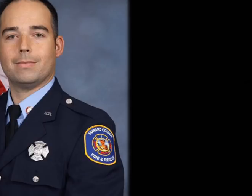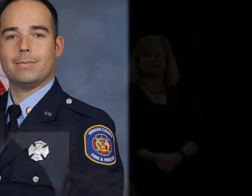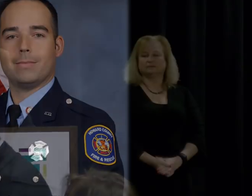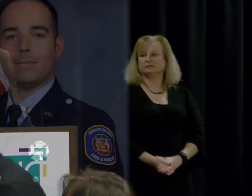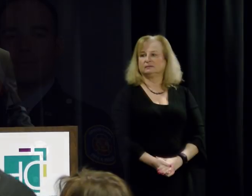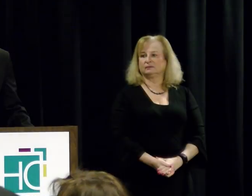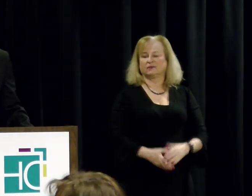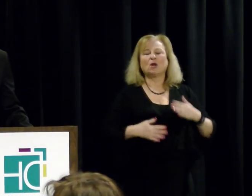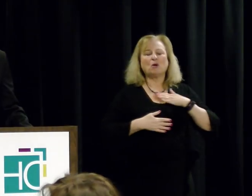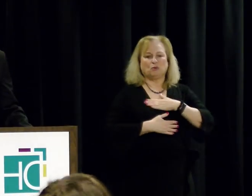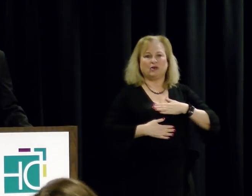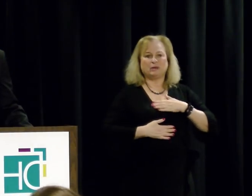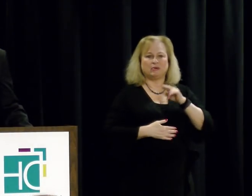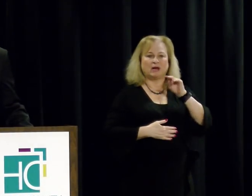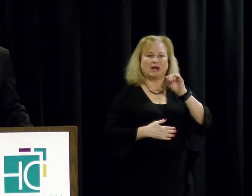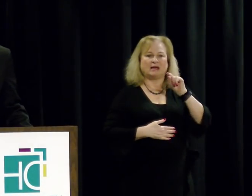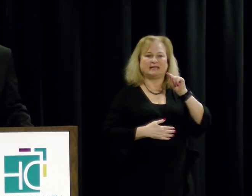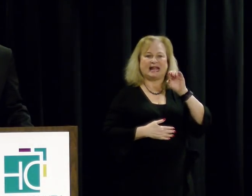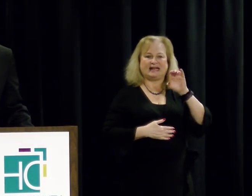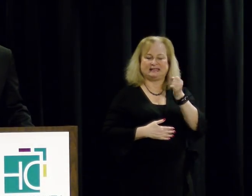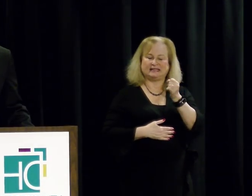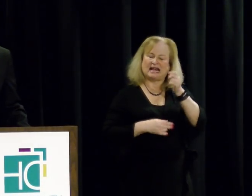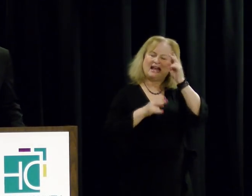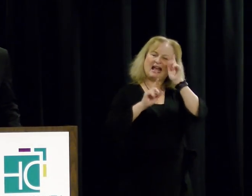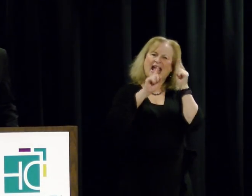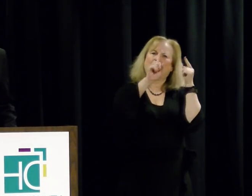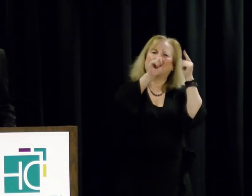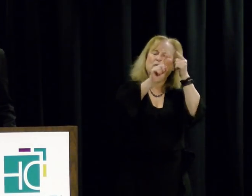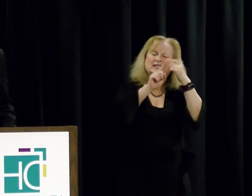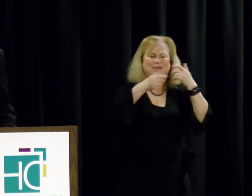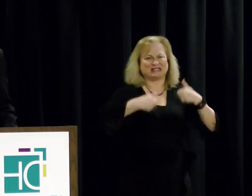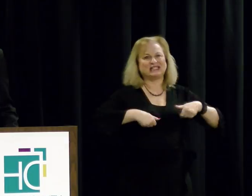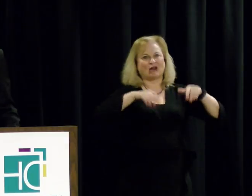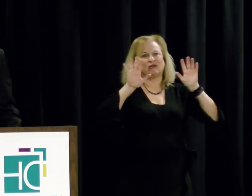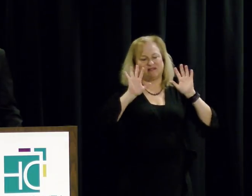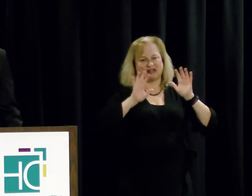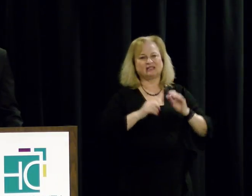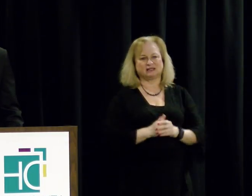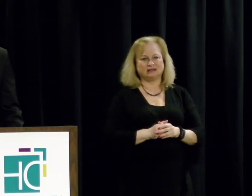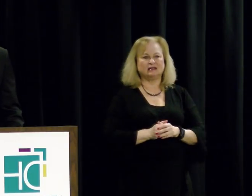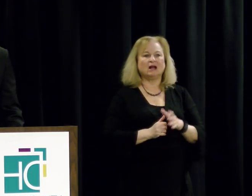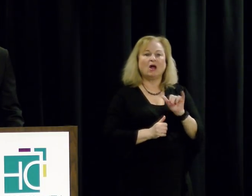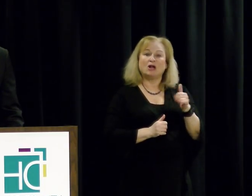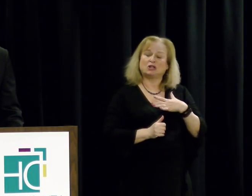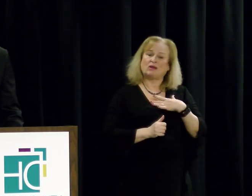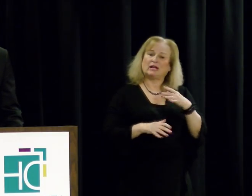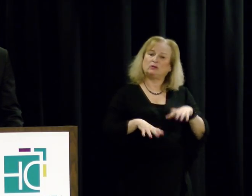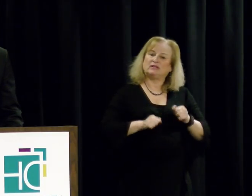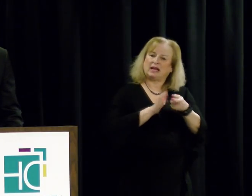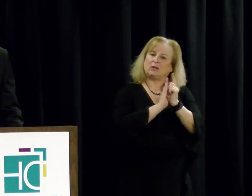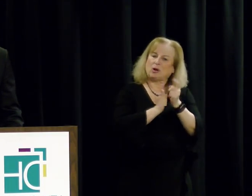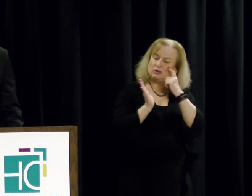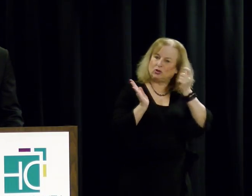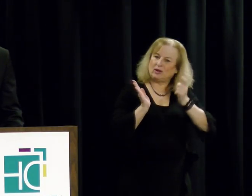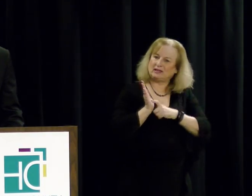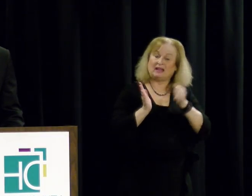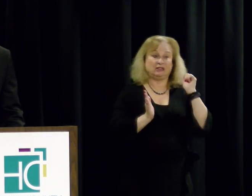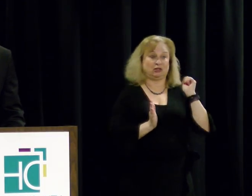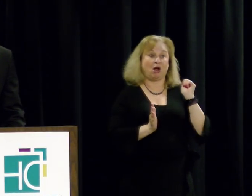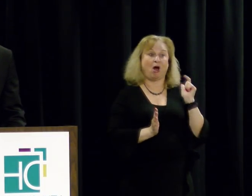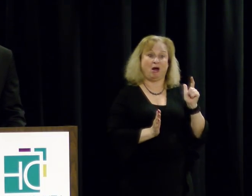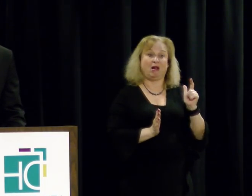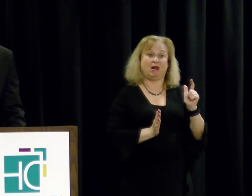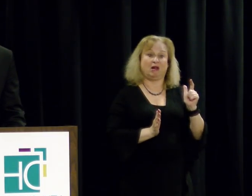We appreciate Nate's heroism and sacrifice. I'd also like to take this moment to acknowledge all